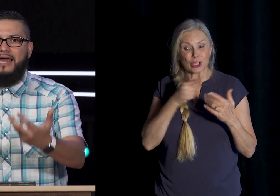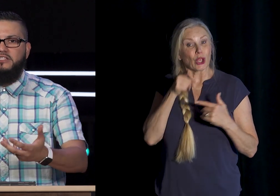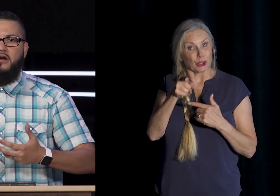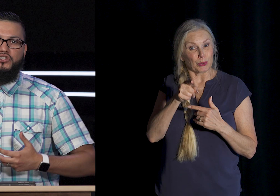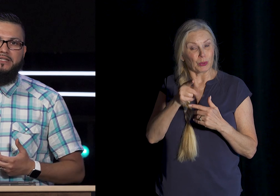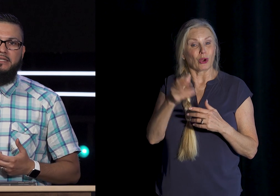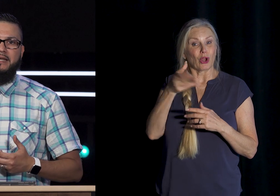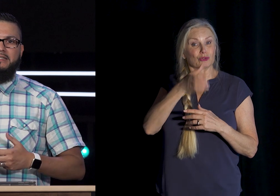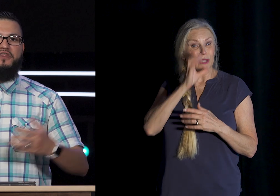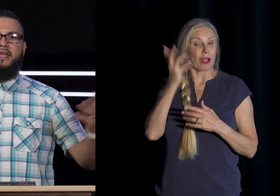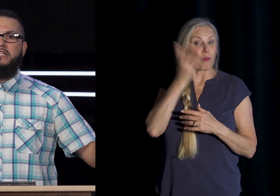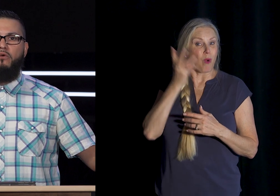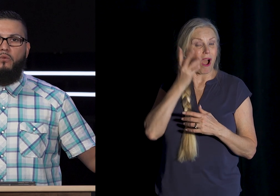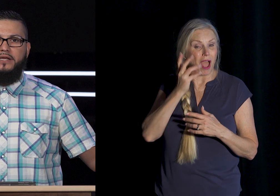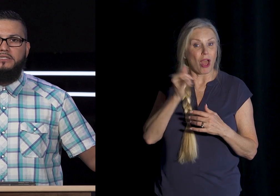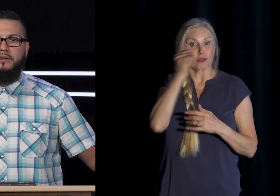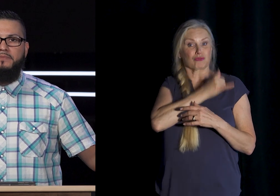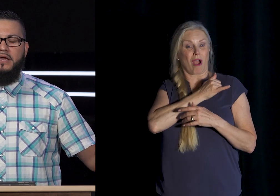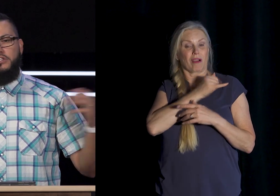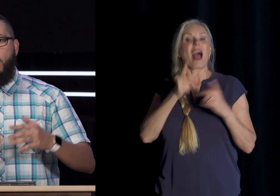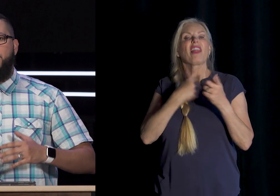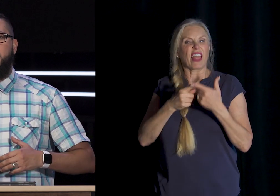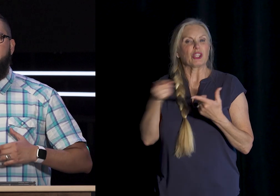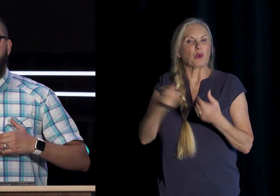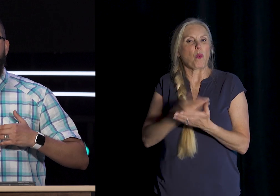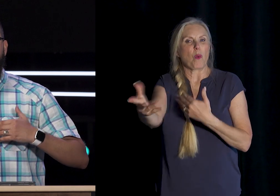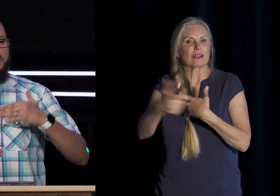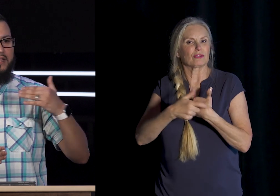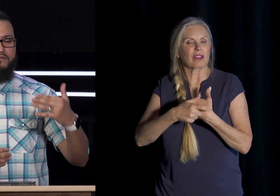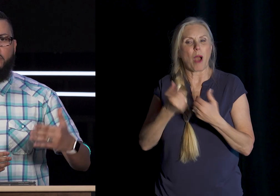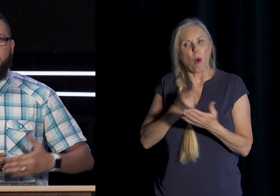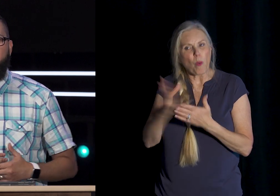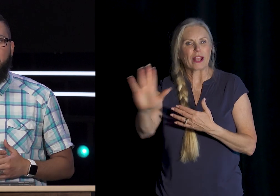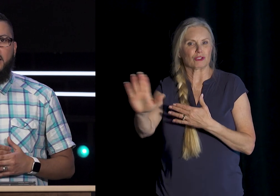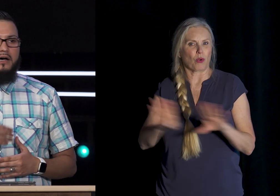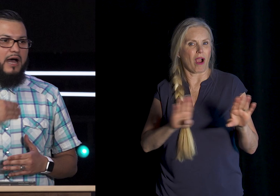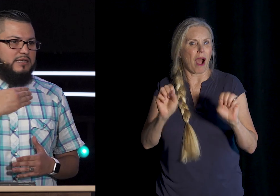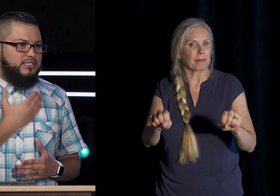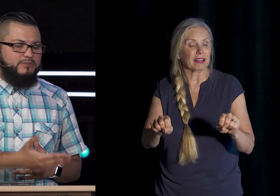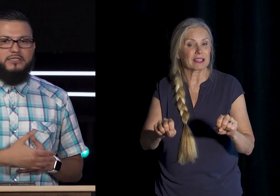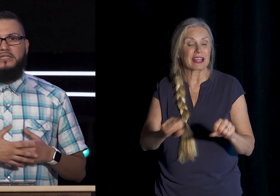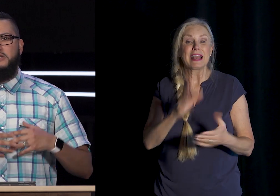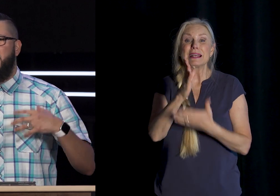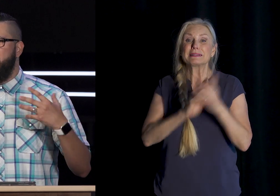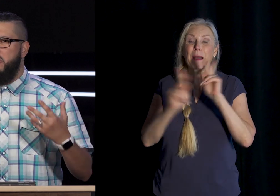Lifestyle Choices To Things That Are A Waste So Often People Who Are Under The Influence Of Substances Or Even Their